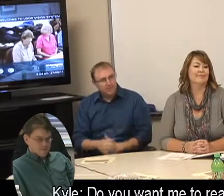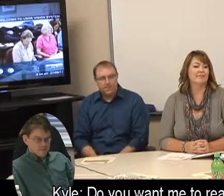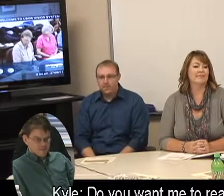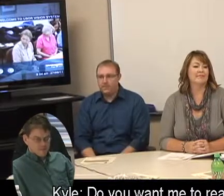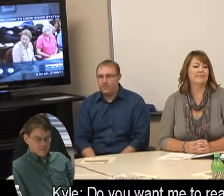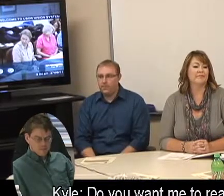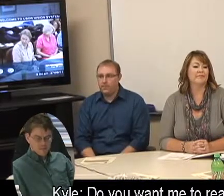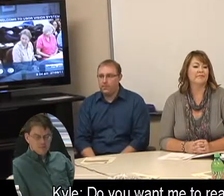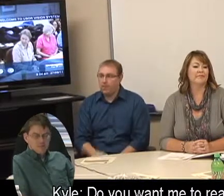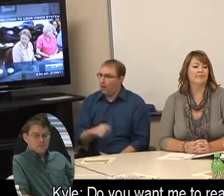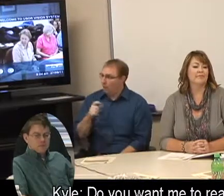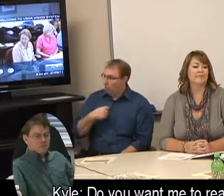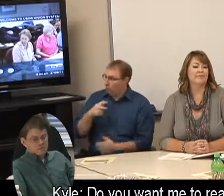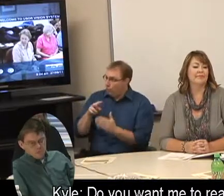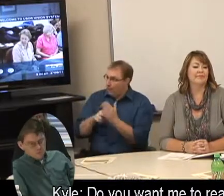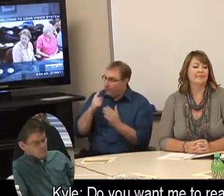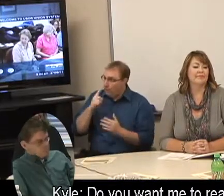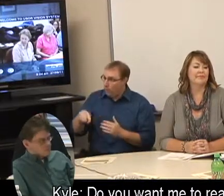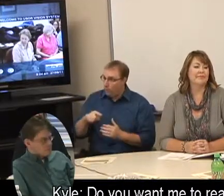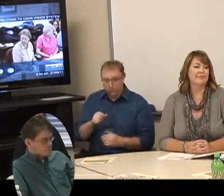Want me read it to you? Sure.